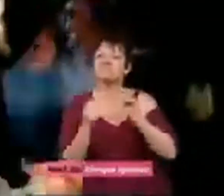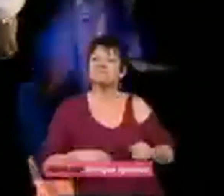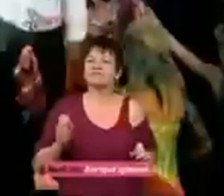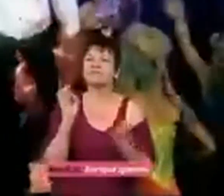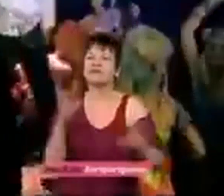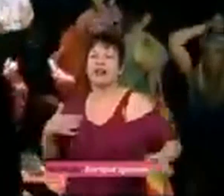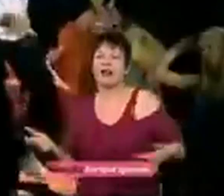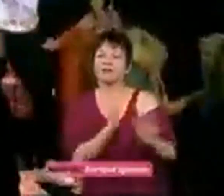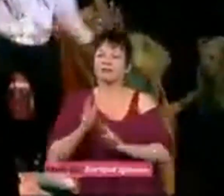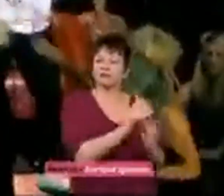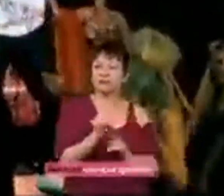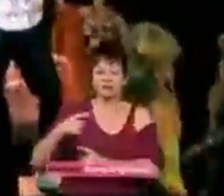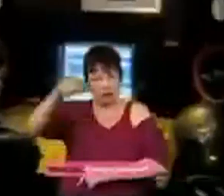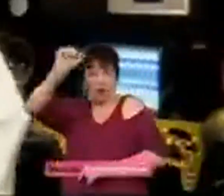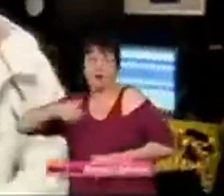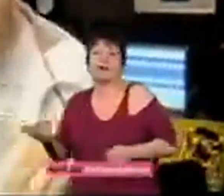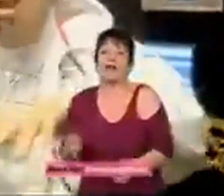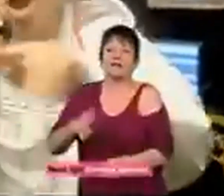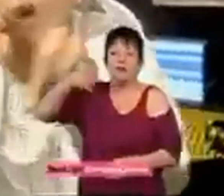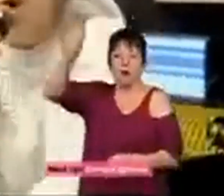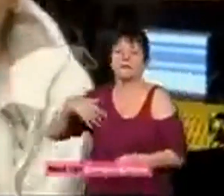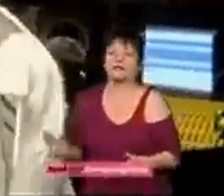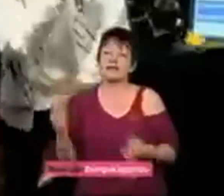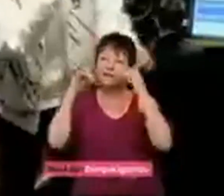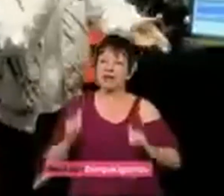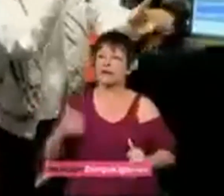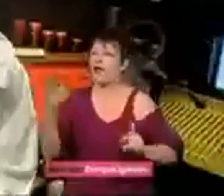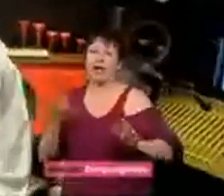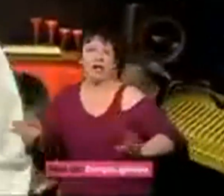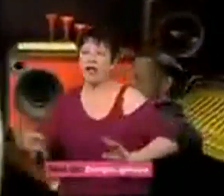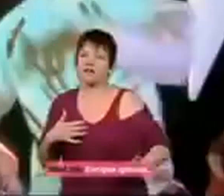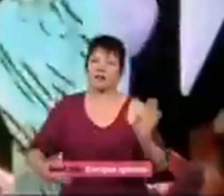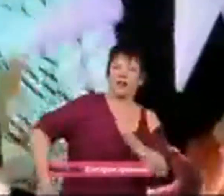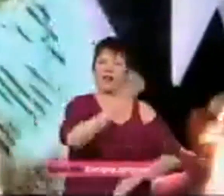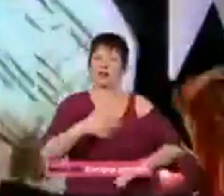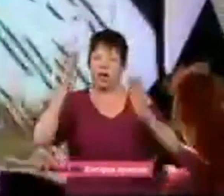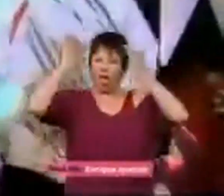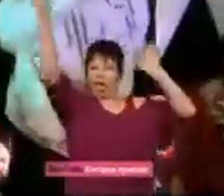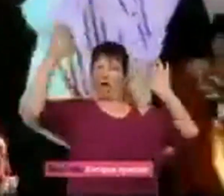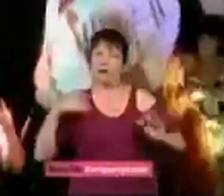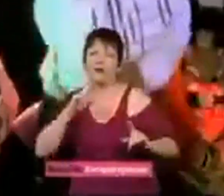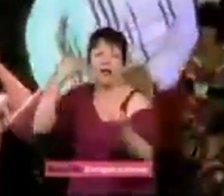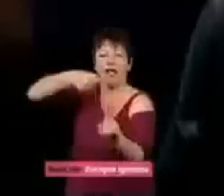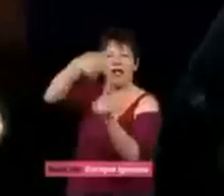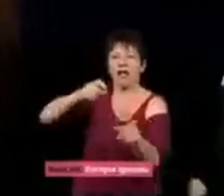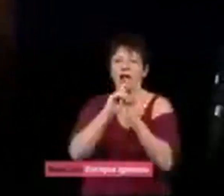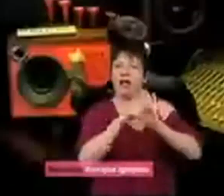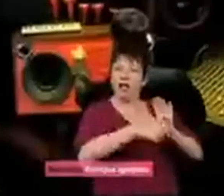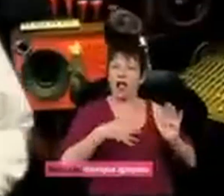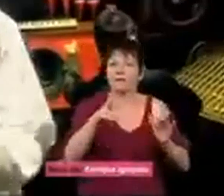a storm job see you better know my name it's cool but if you want to test me you better not go there you go there and you get messed up i'll face on you like a broken clock cause i'm coming you better get